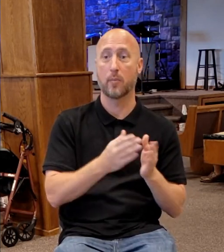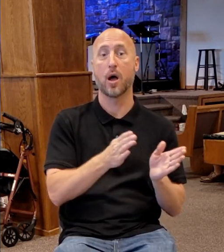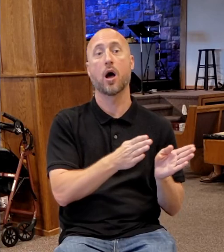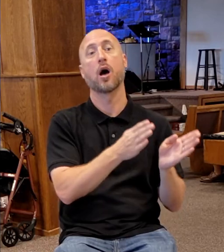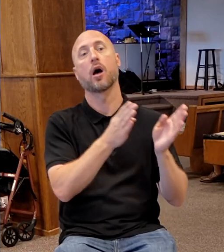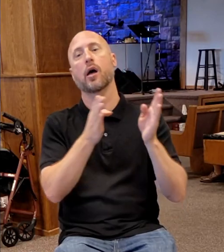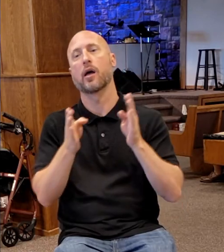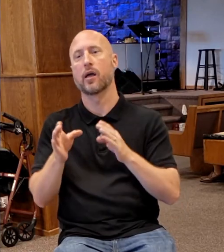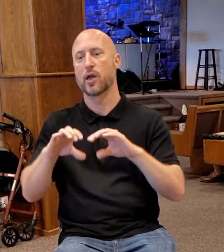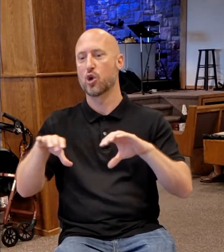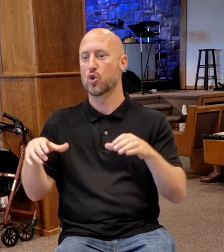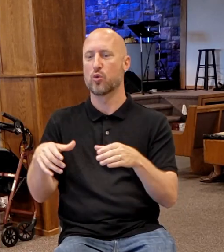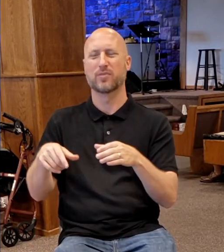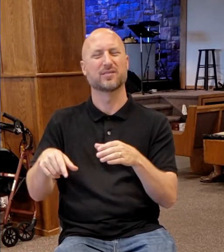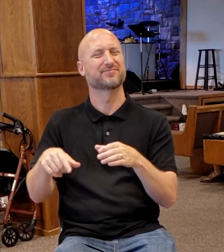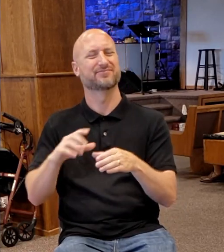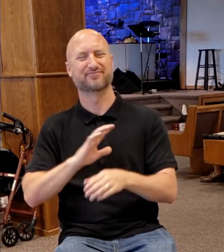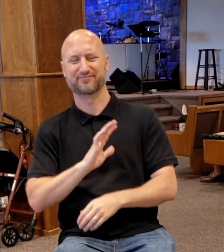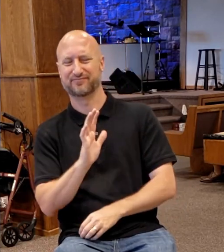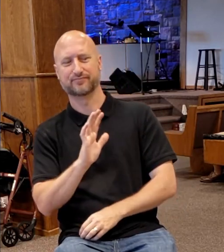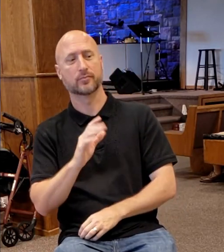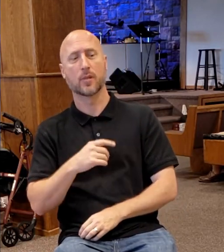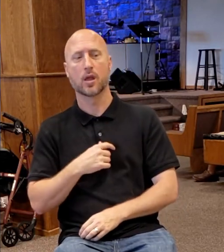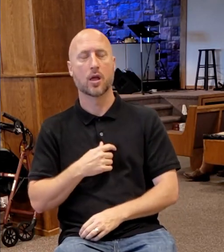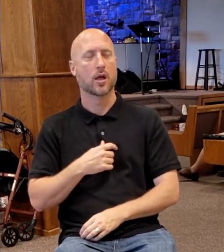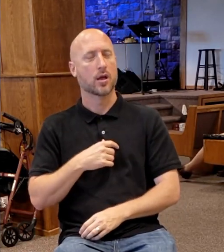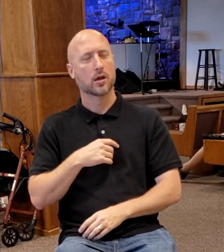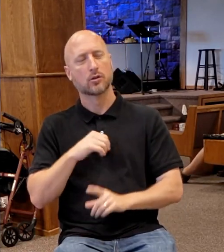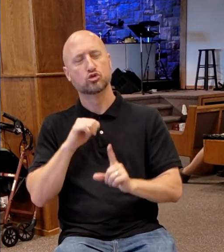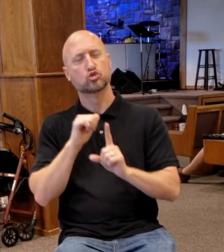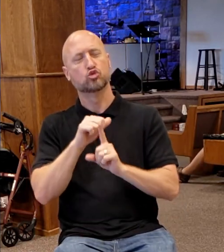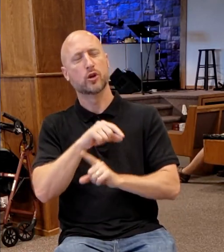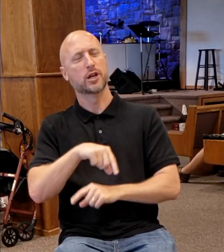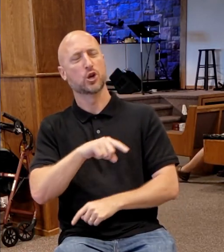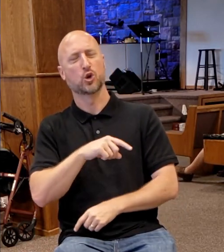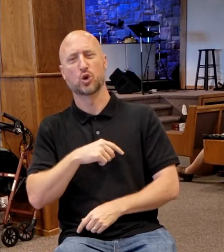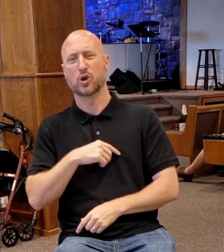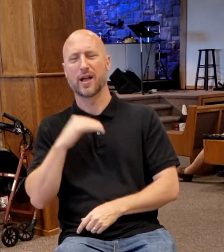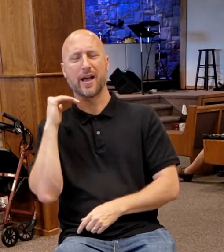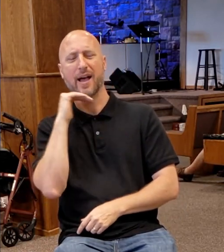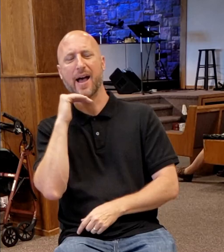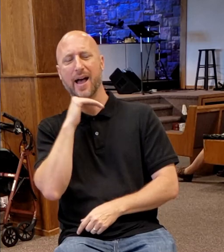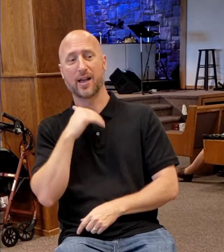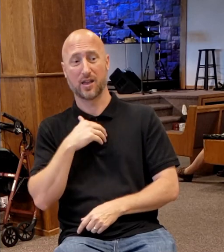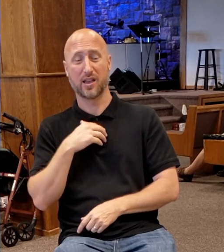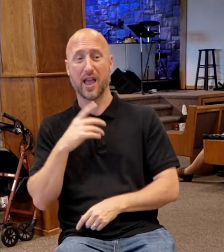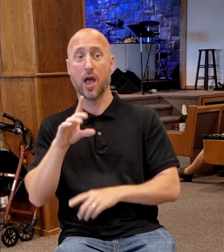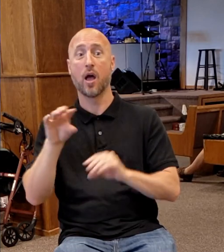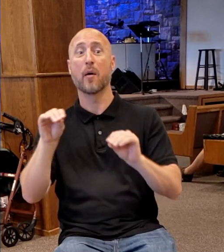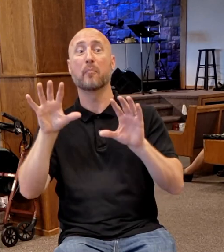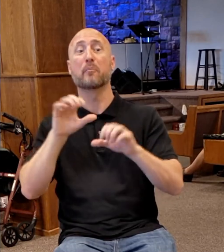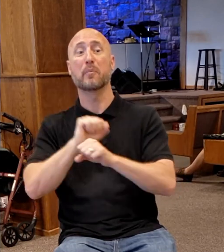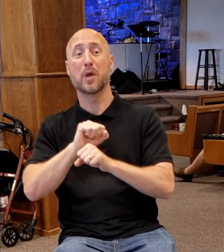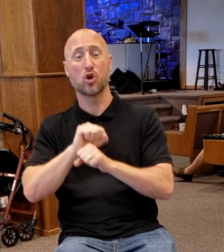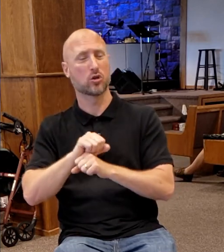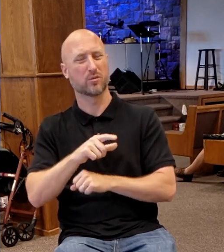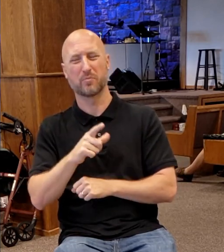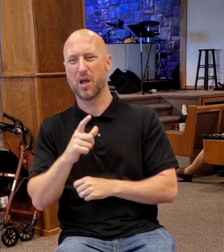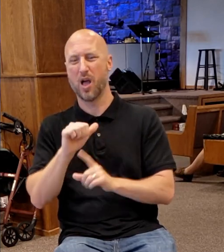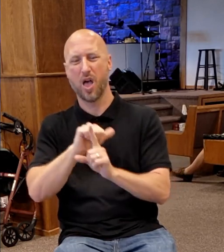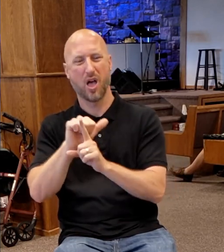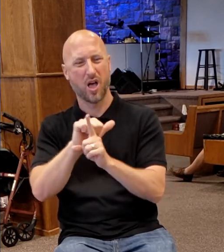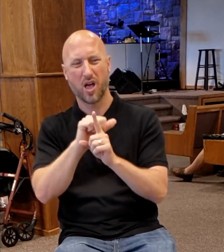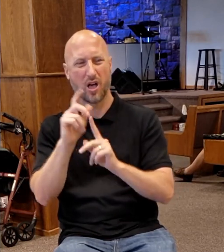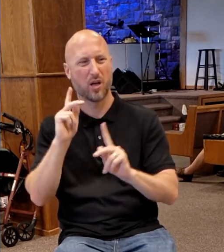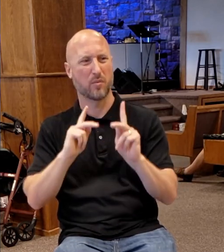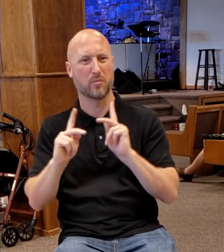another group saying, nah. He's deceiving. He did these signs of wonder stuff. But he's deceiving the people. You see, because